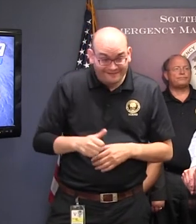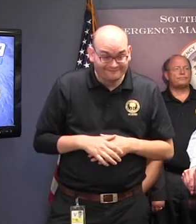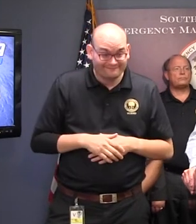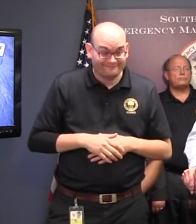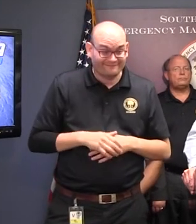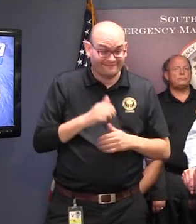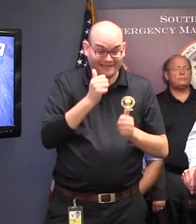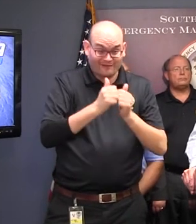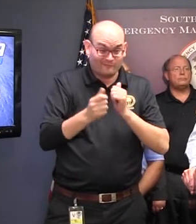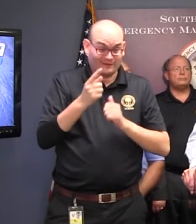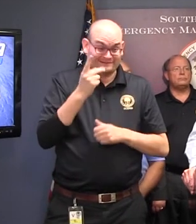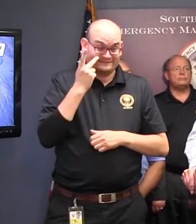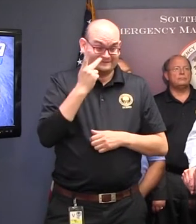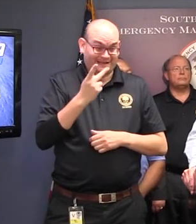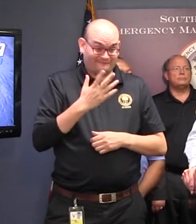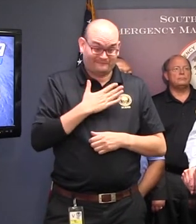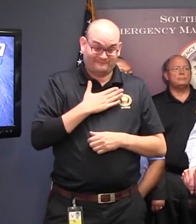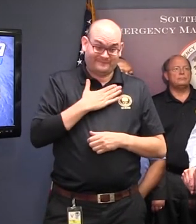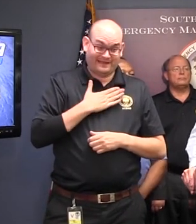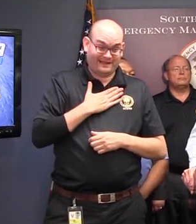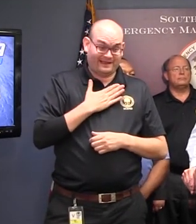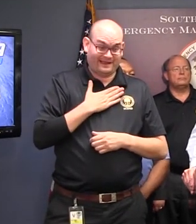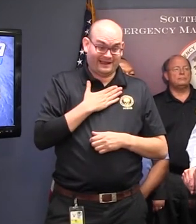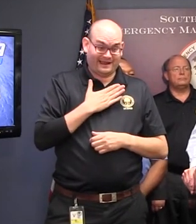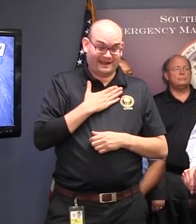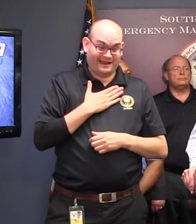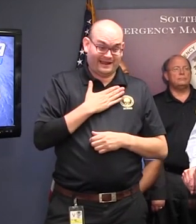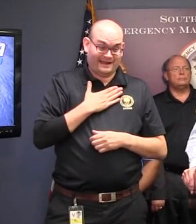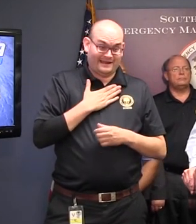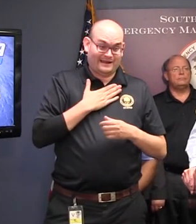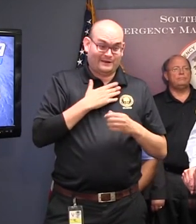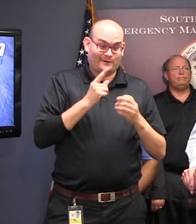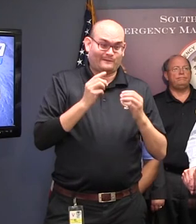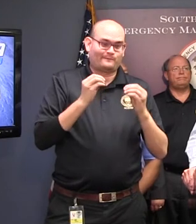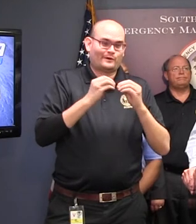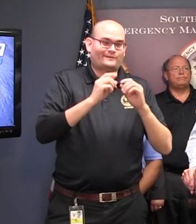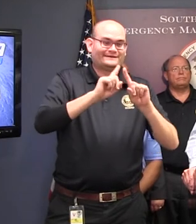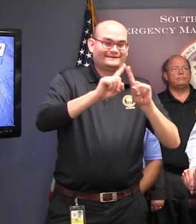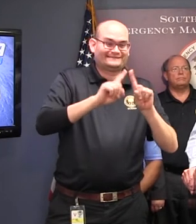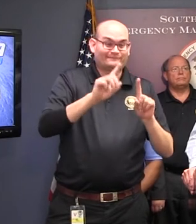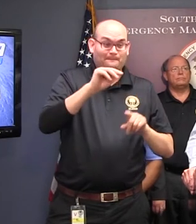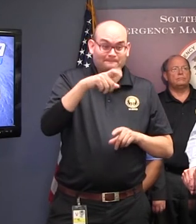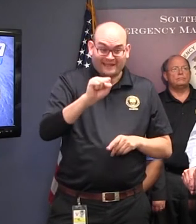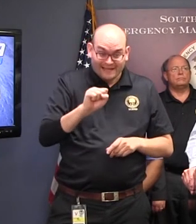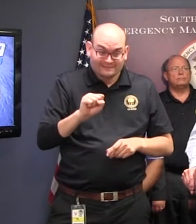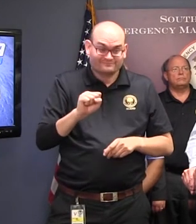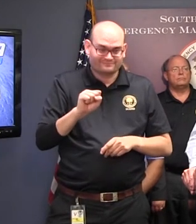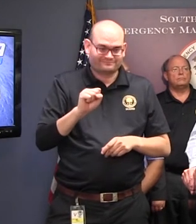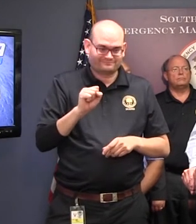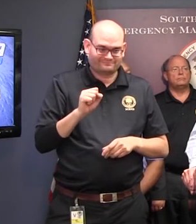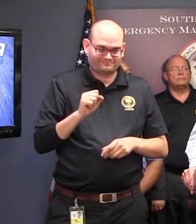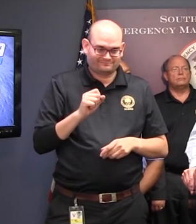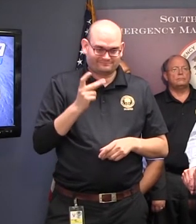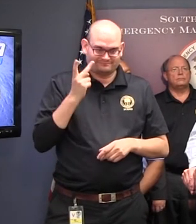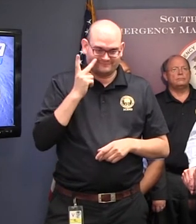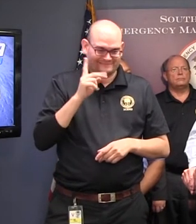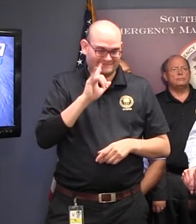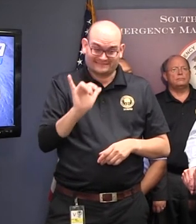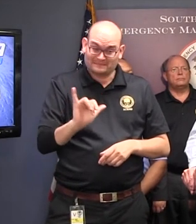the same weather maps. Maybe we have a few more access than the average citizen. But we've been watching them assiduously